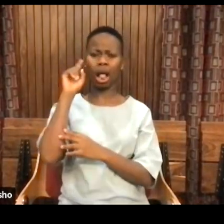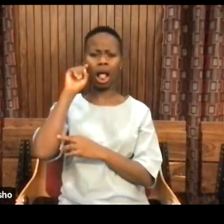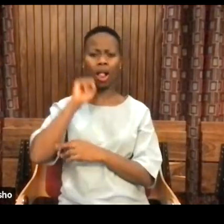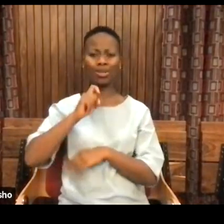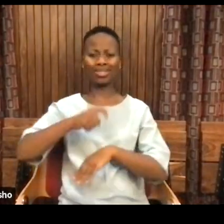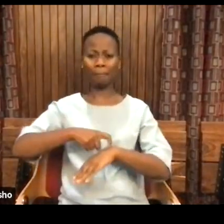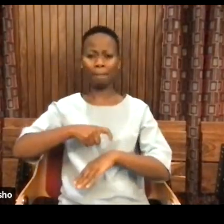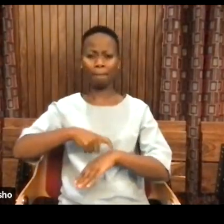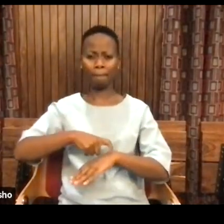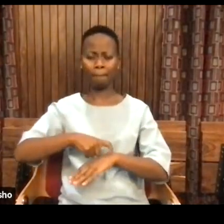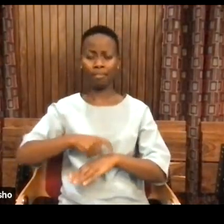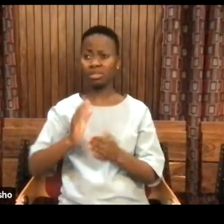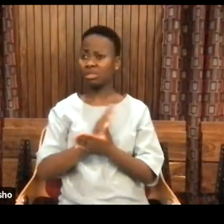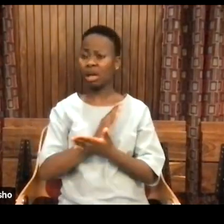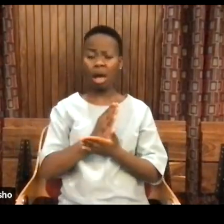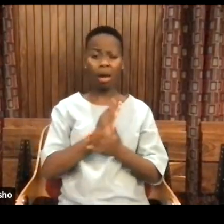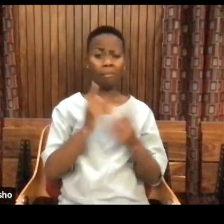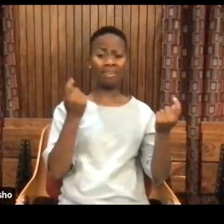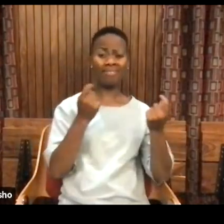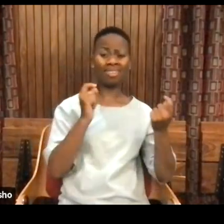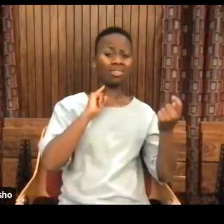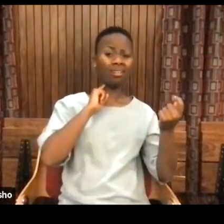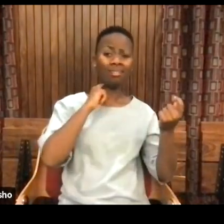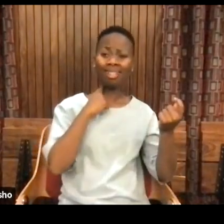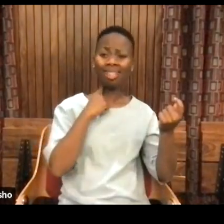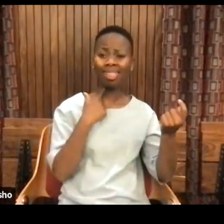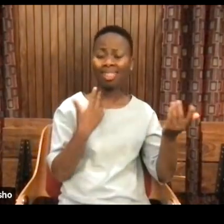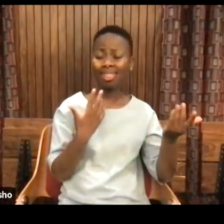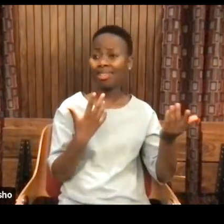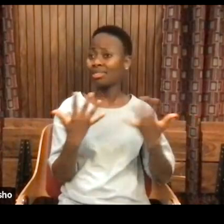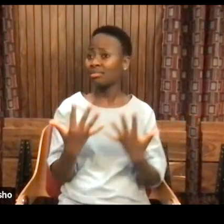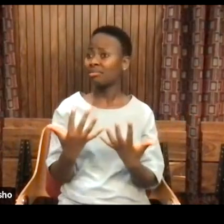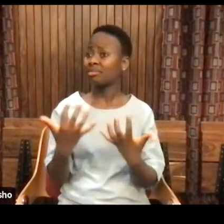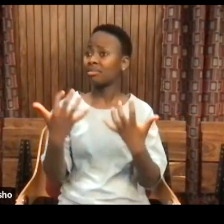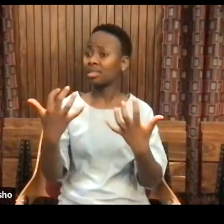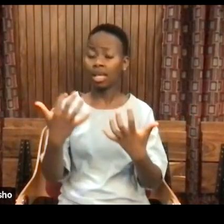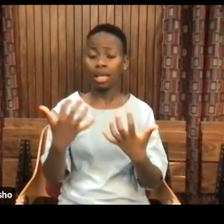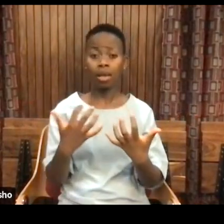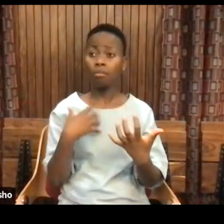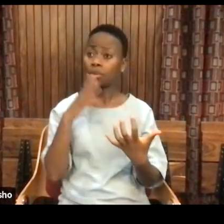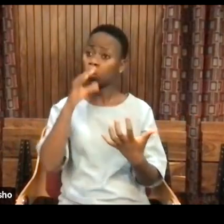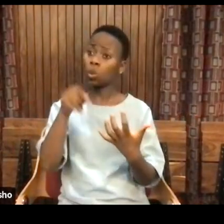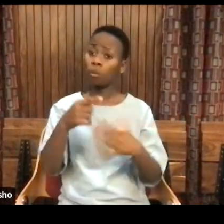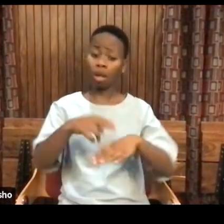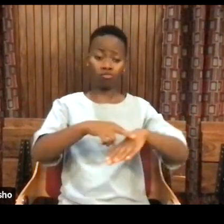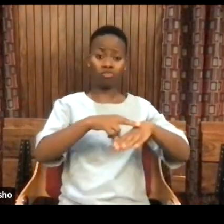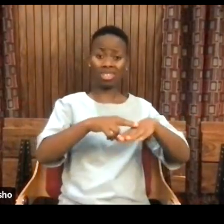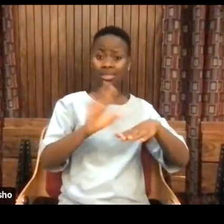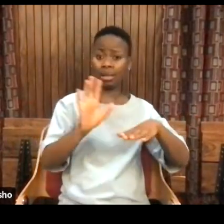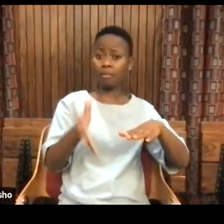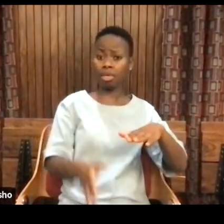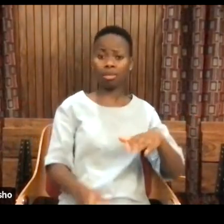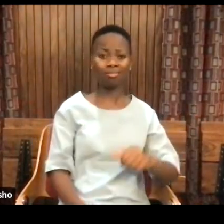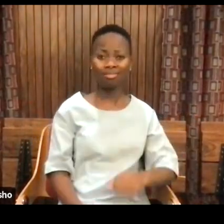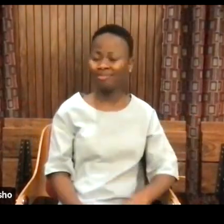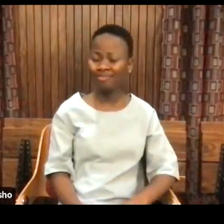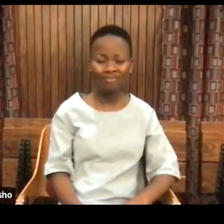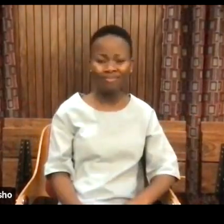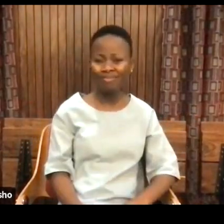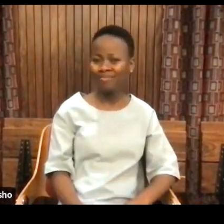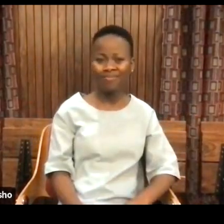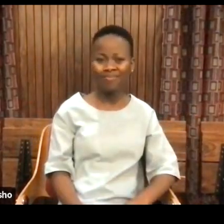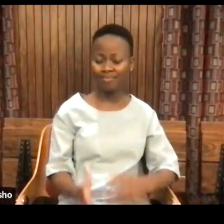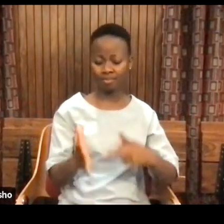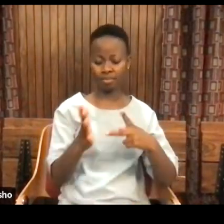that people like many of you in this room, and I do not mean exclusively racially. And I do not mean it